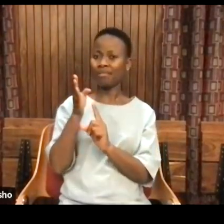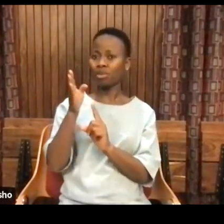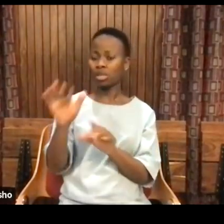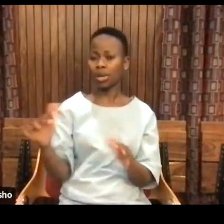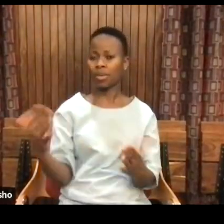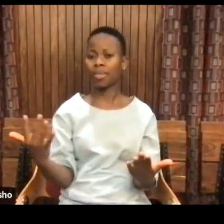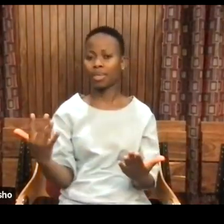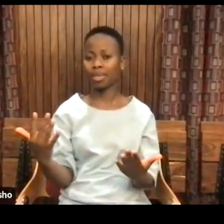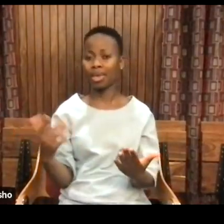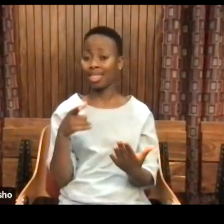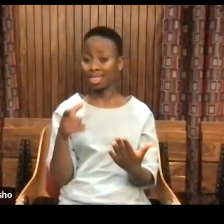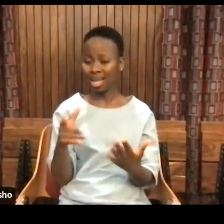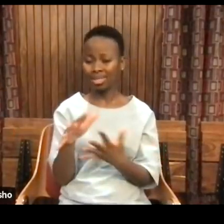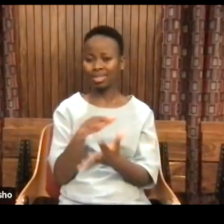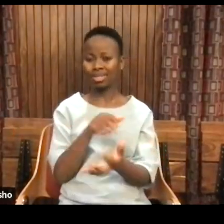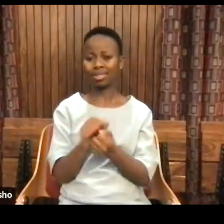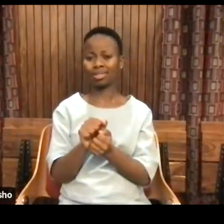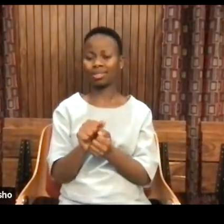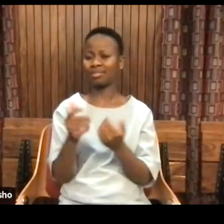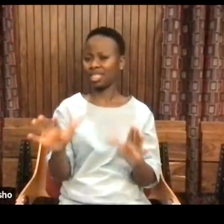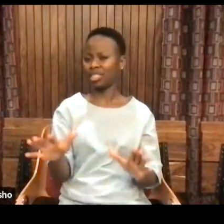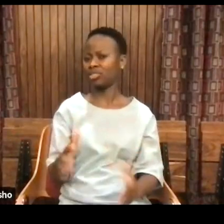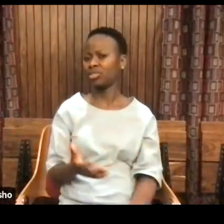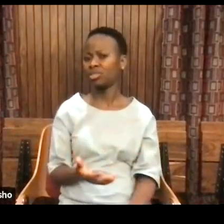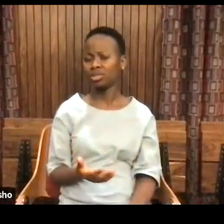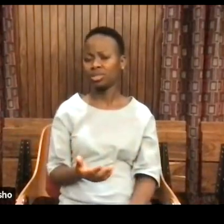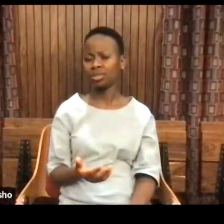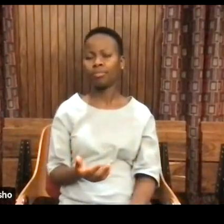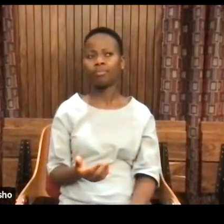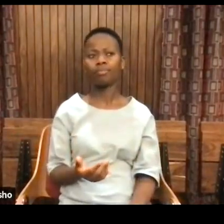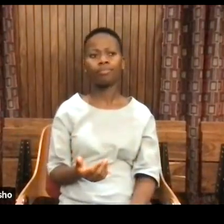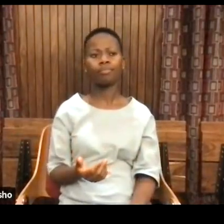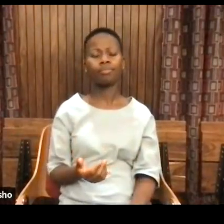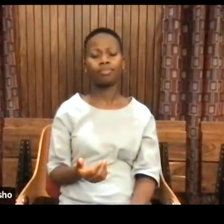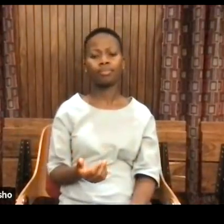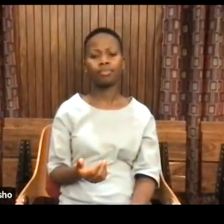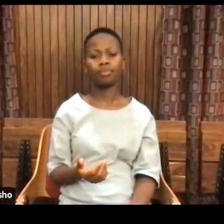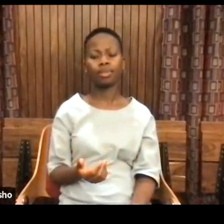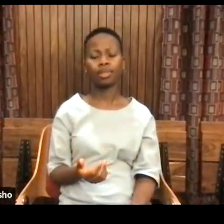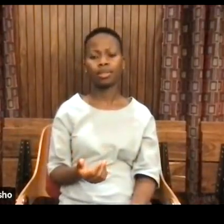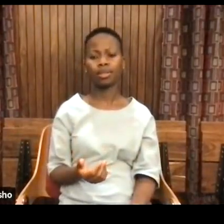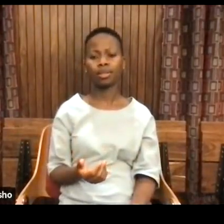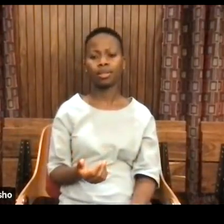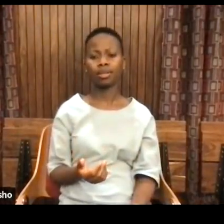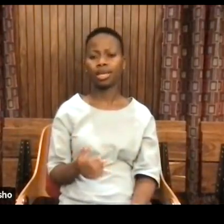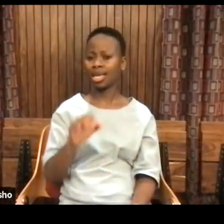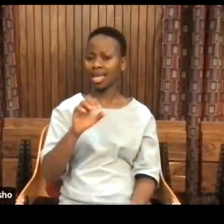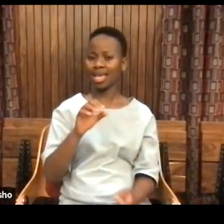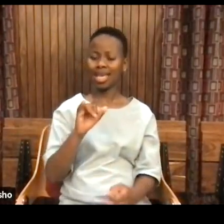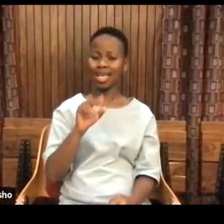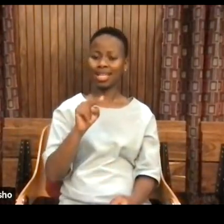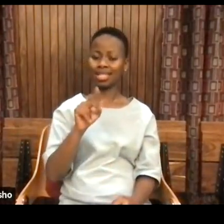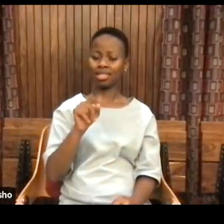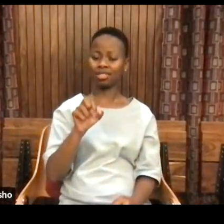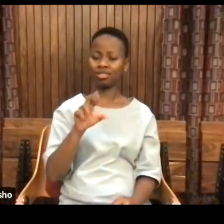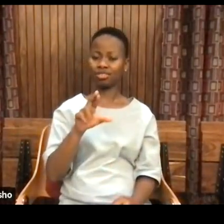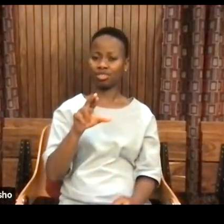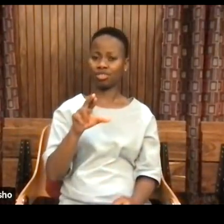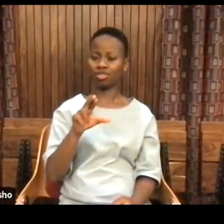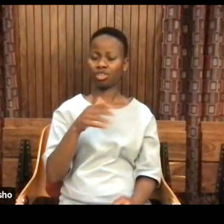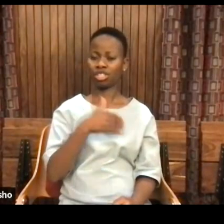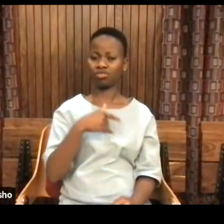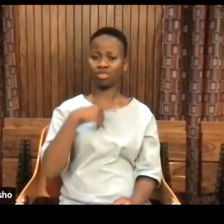damages done by, particularly on the question of indigeneity, Europe modern